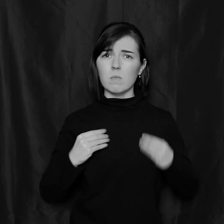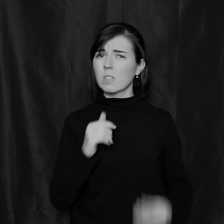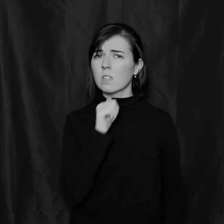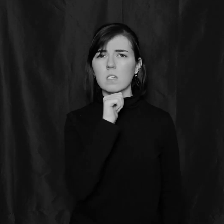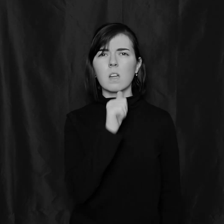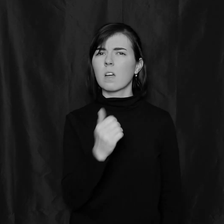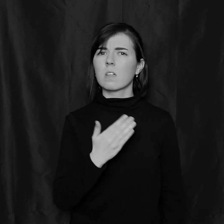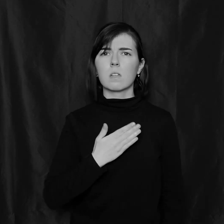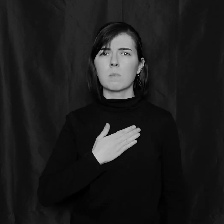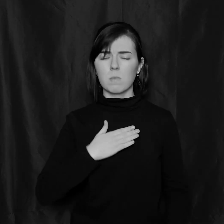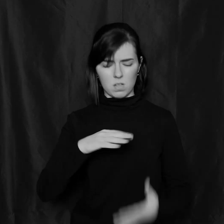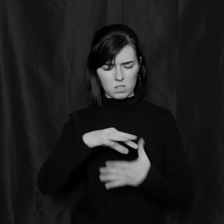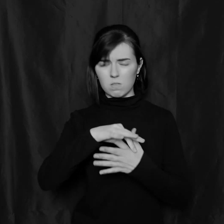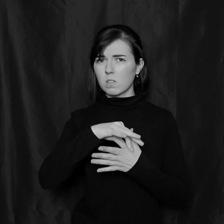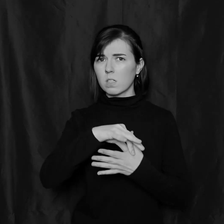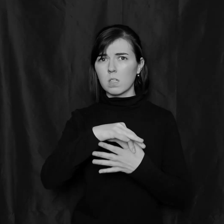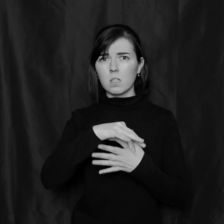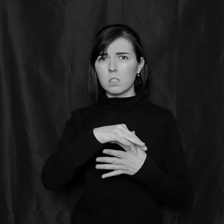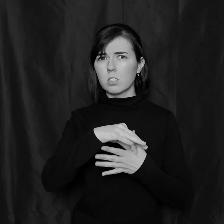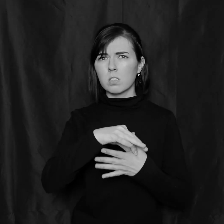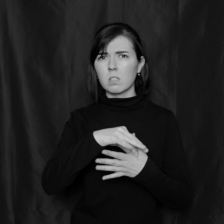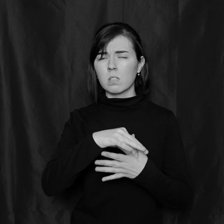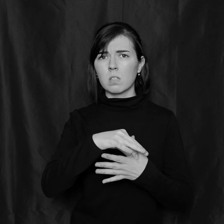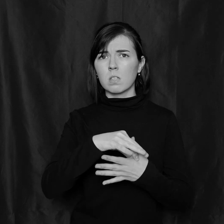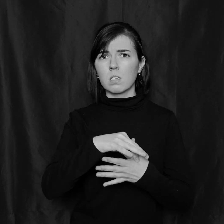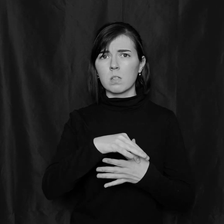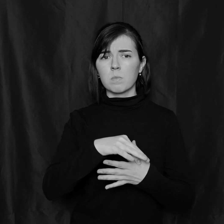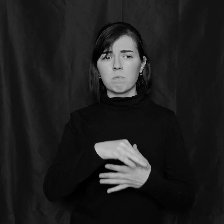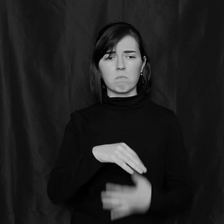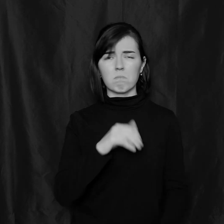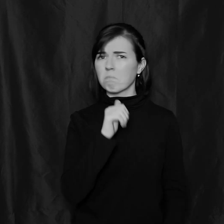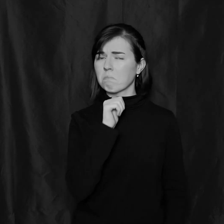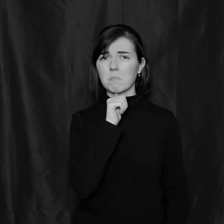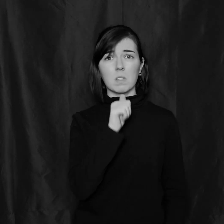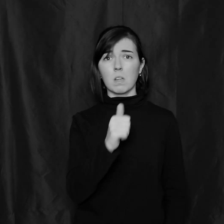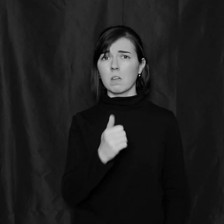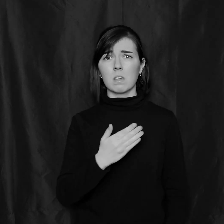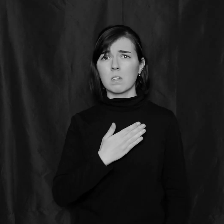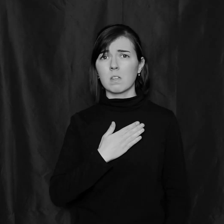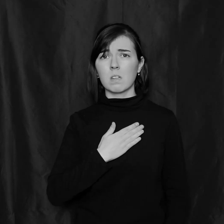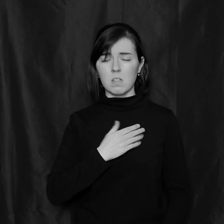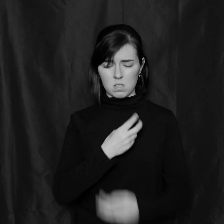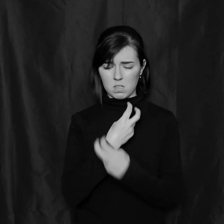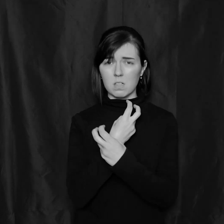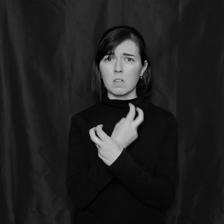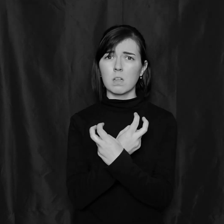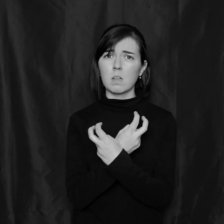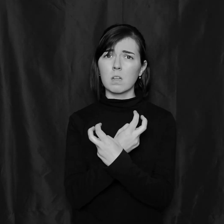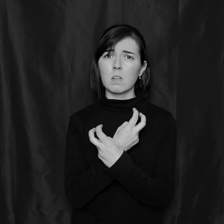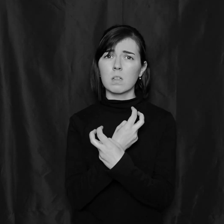not of my flesh, not of my bone.